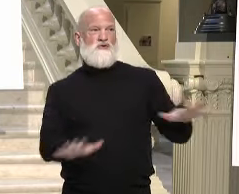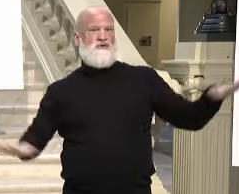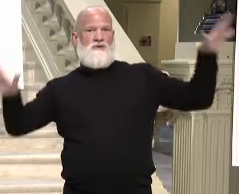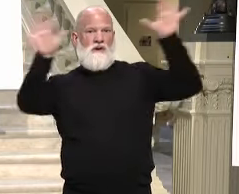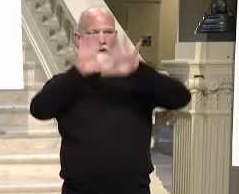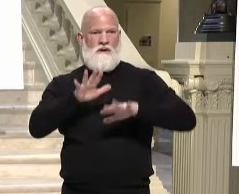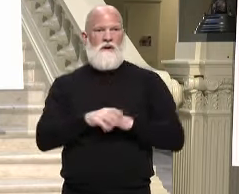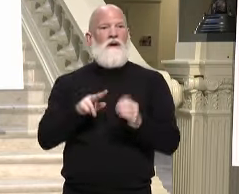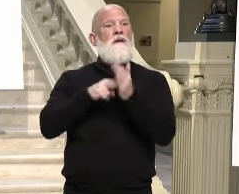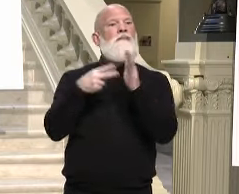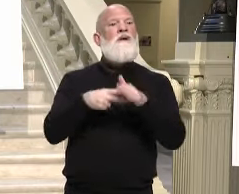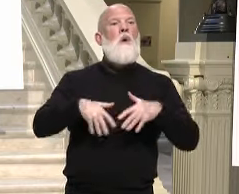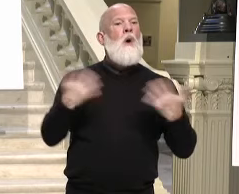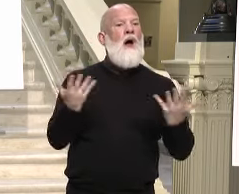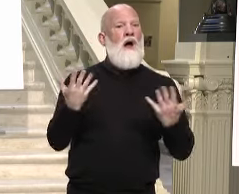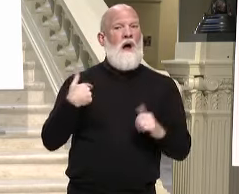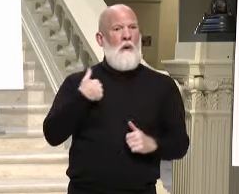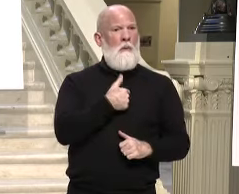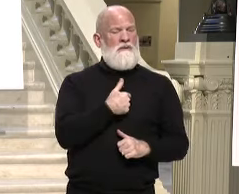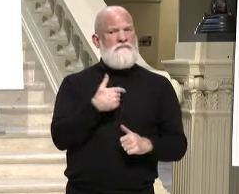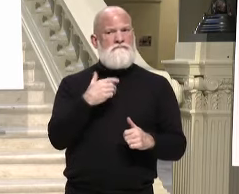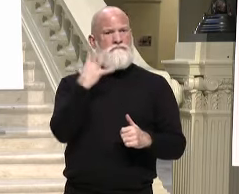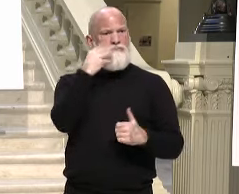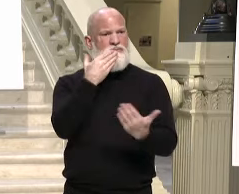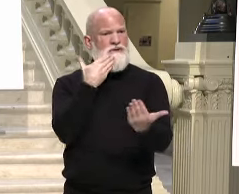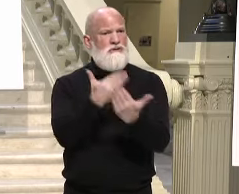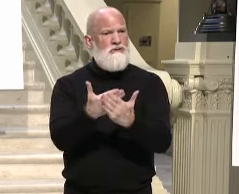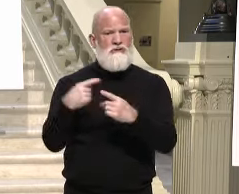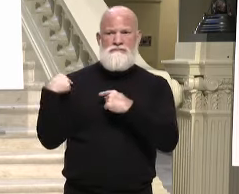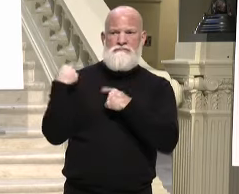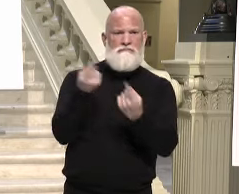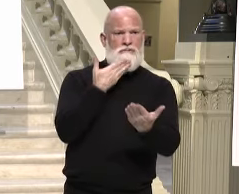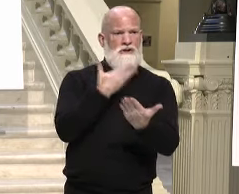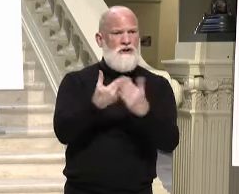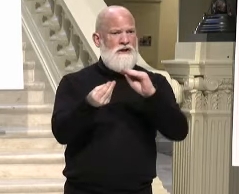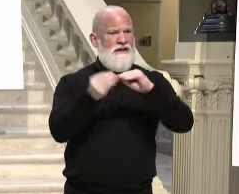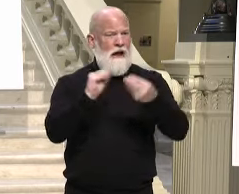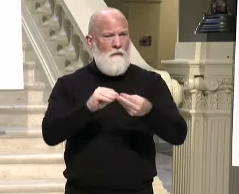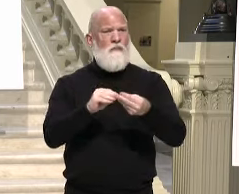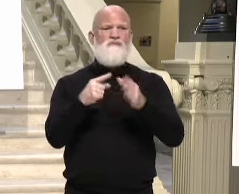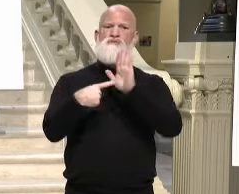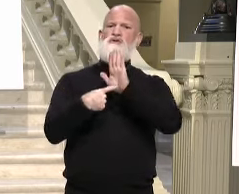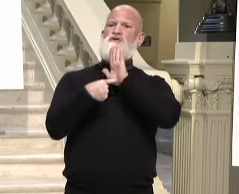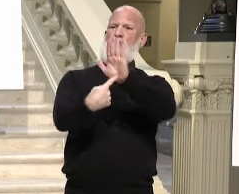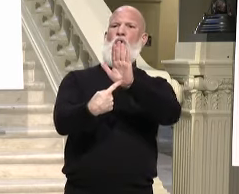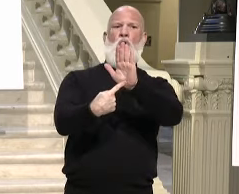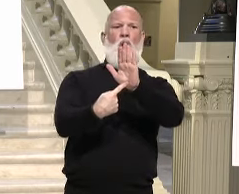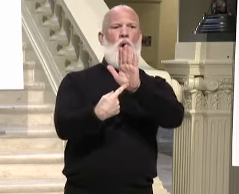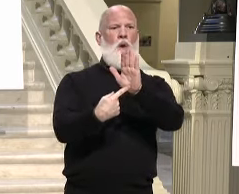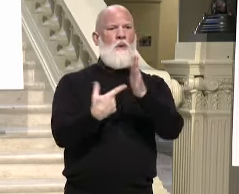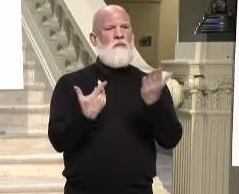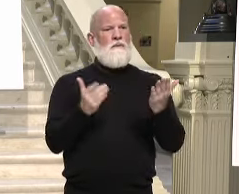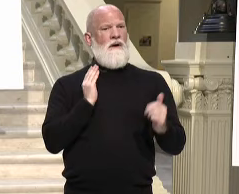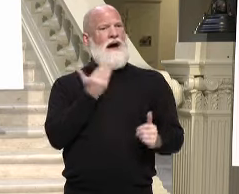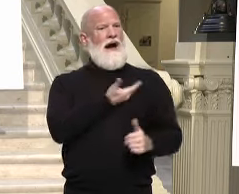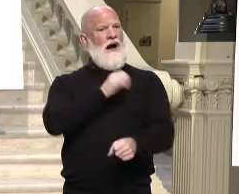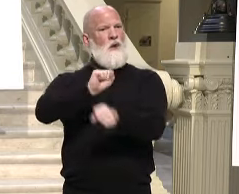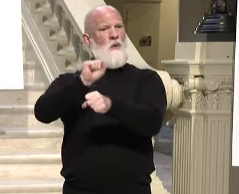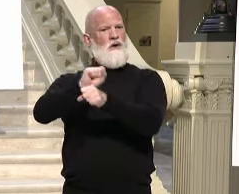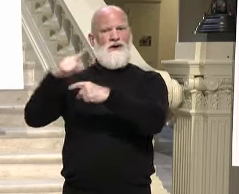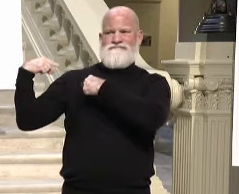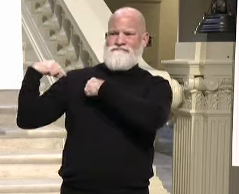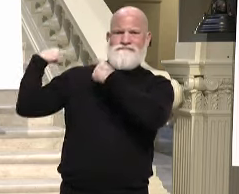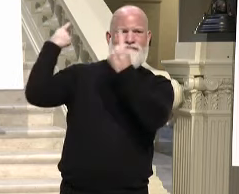is reflective of not only the work that we did there, but also is a predictor of what's going to happen statewide because of our